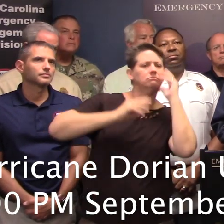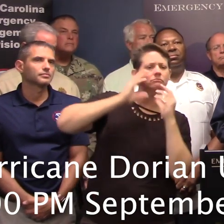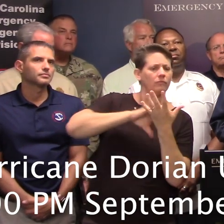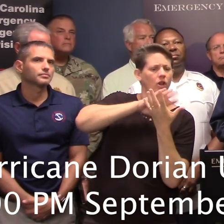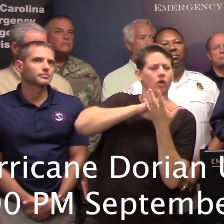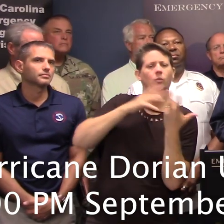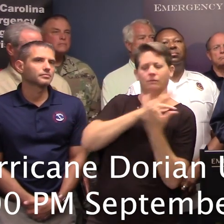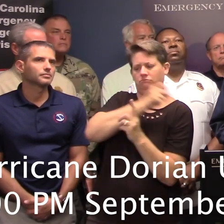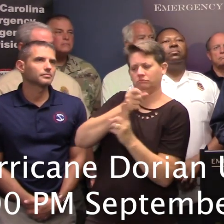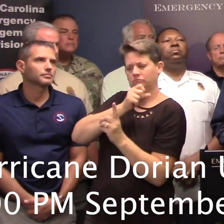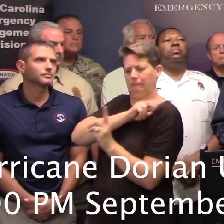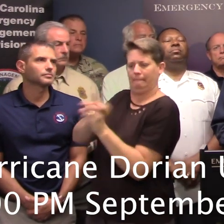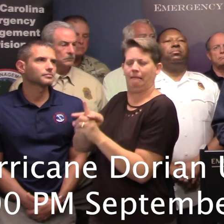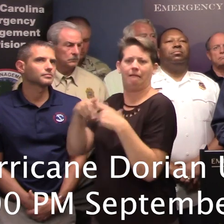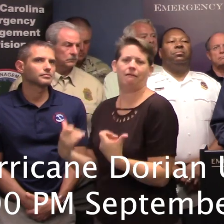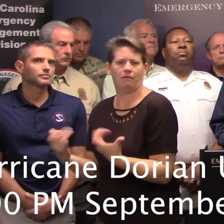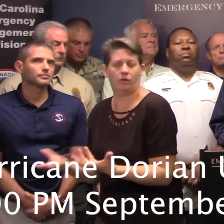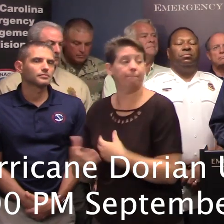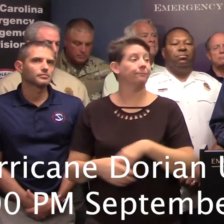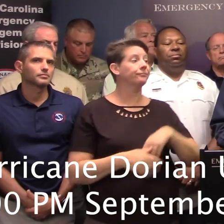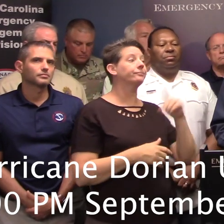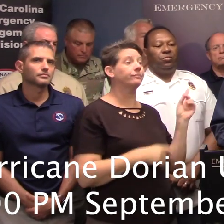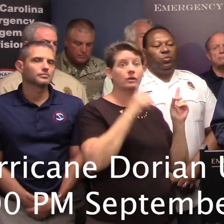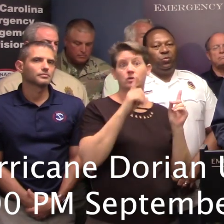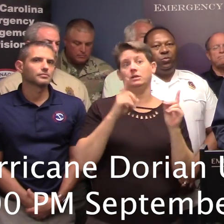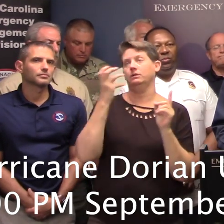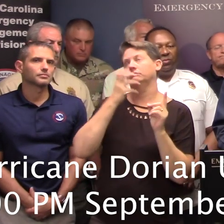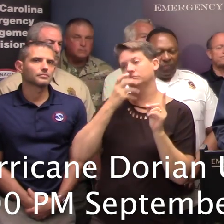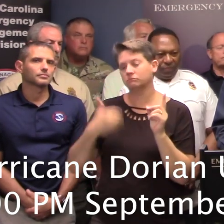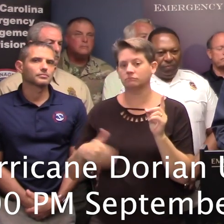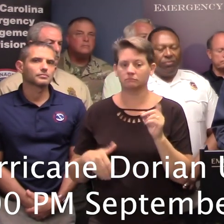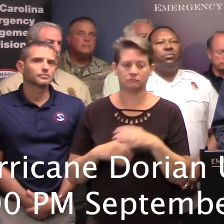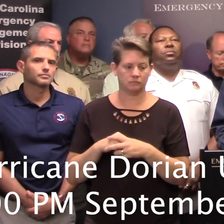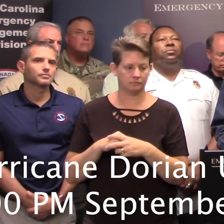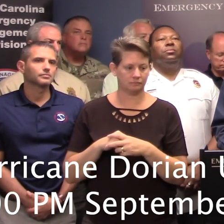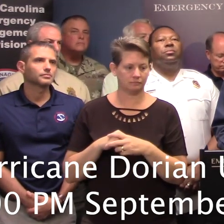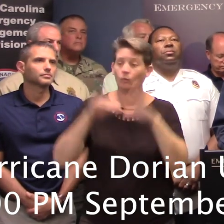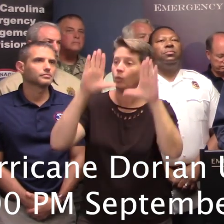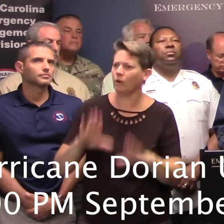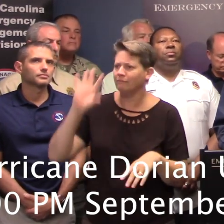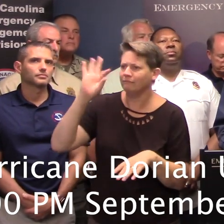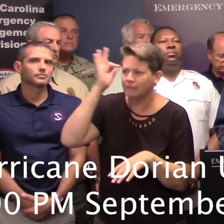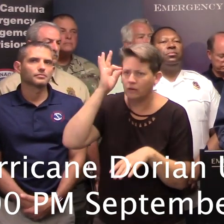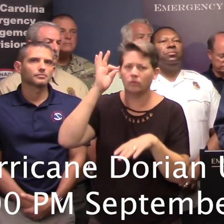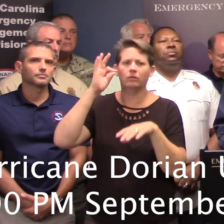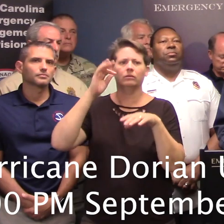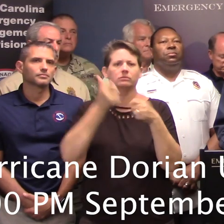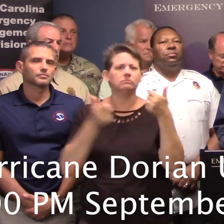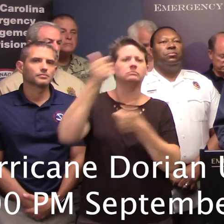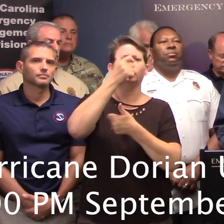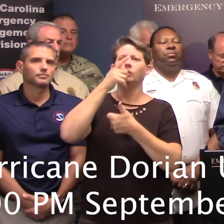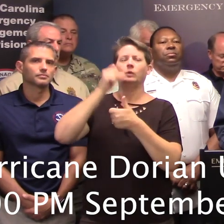to now? Well, one thing, it's wonderful to have a federal administration that we can call on.